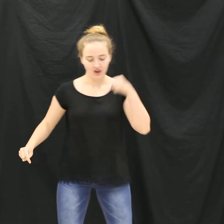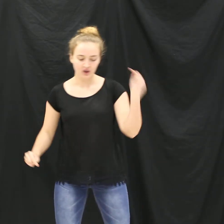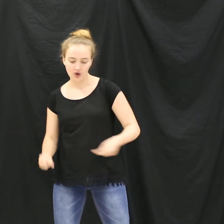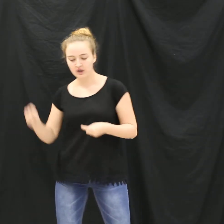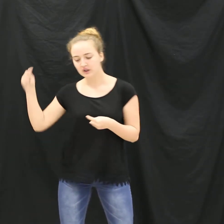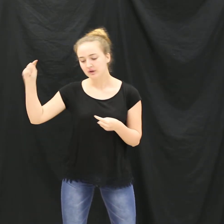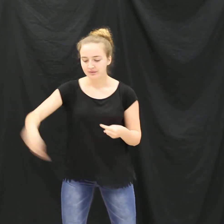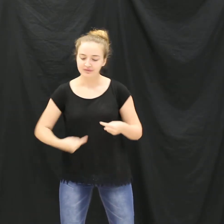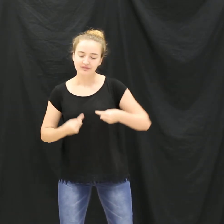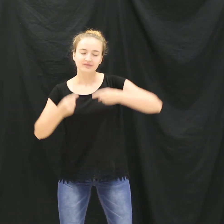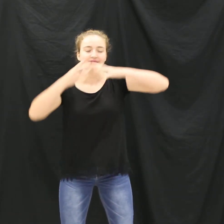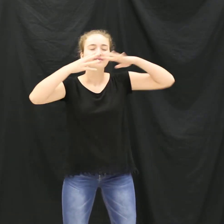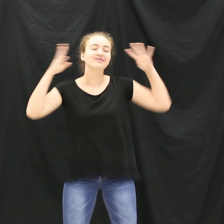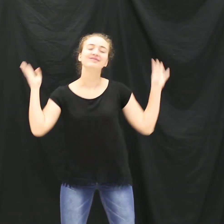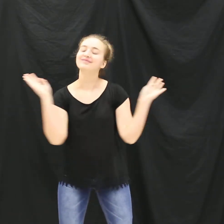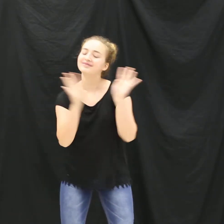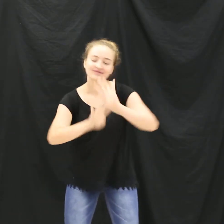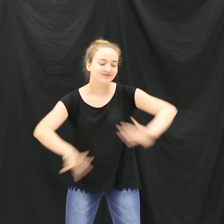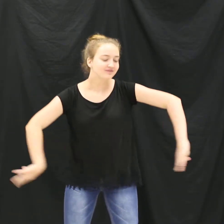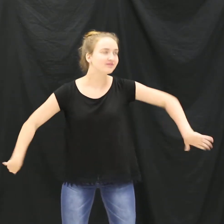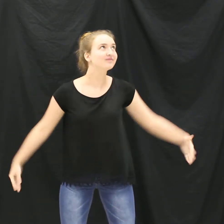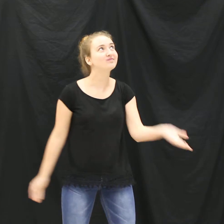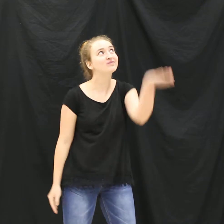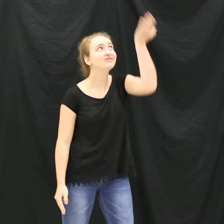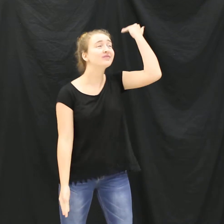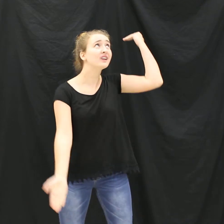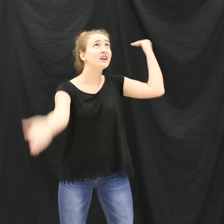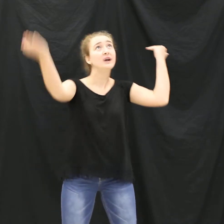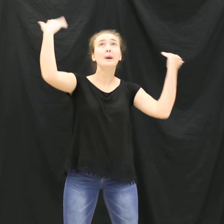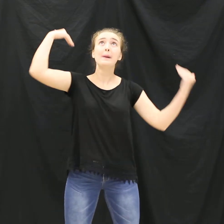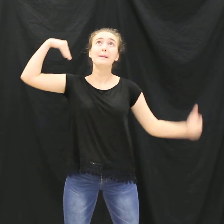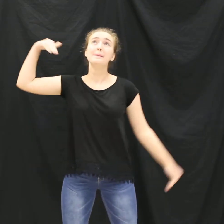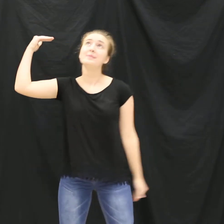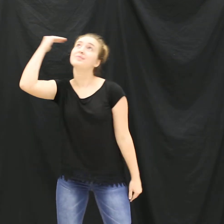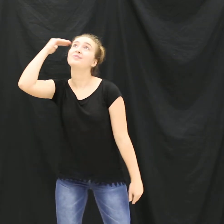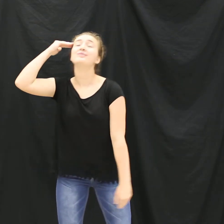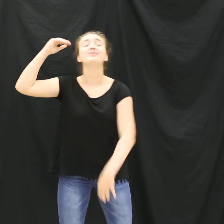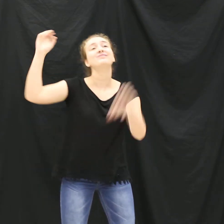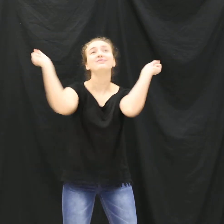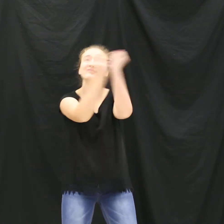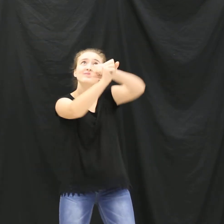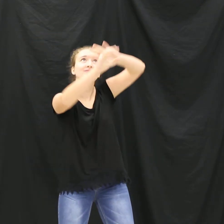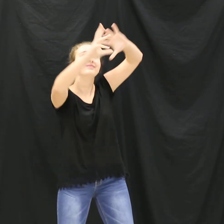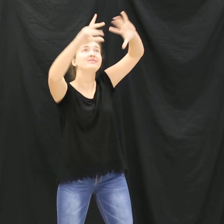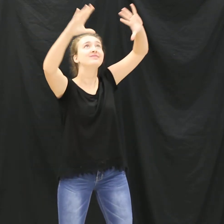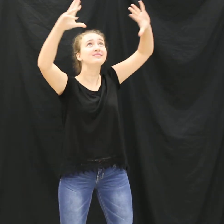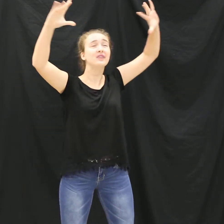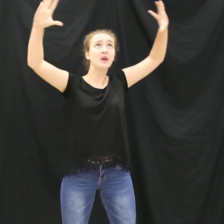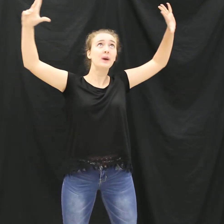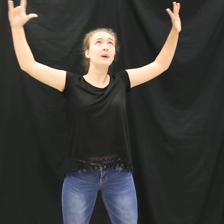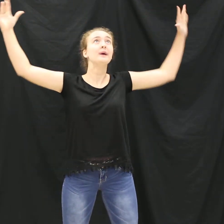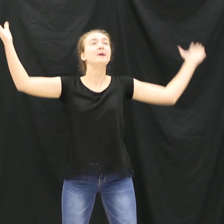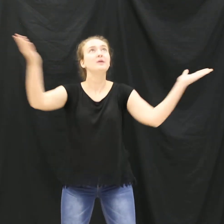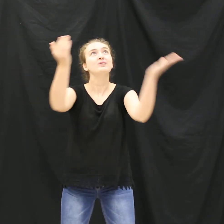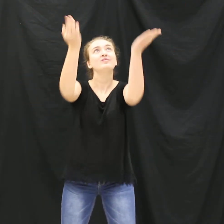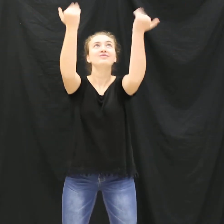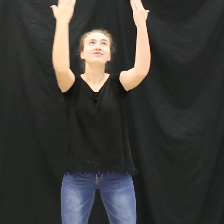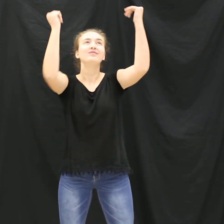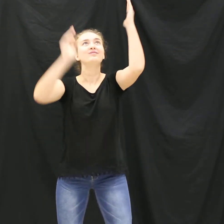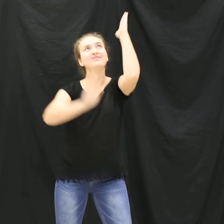pass away All the pain of yesterday And nobody came down the way And they're